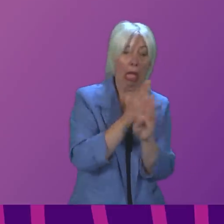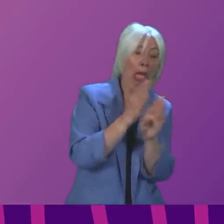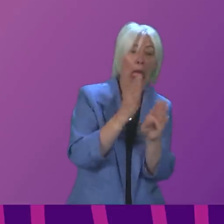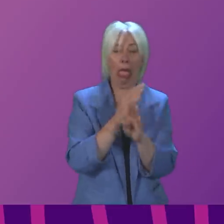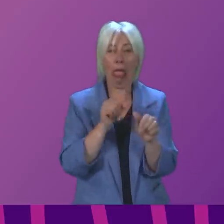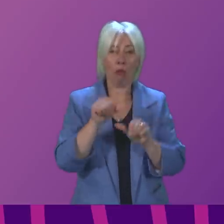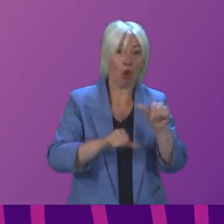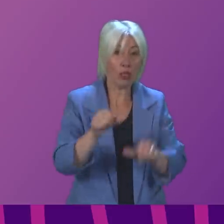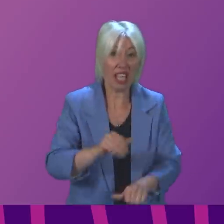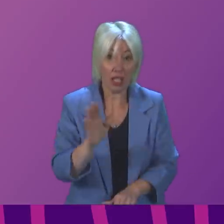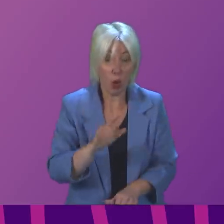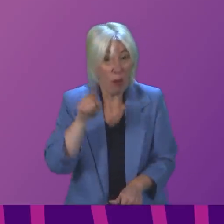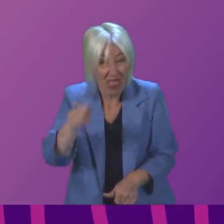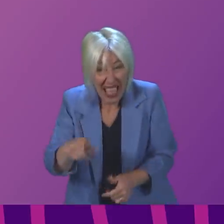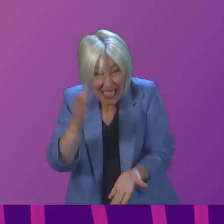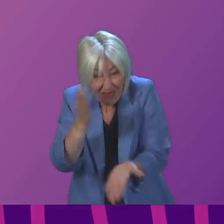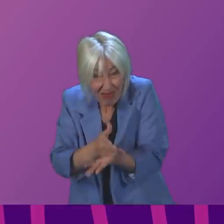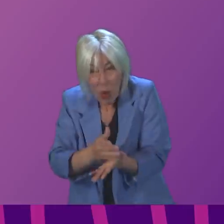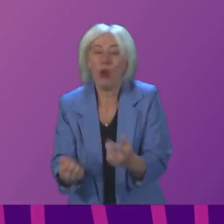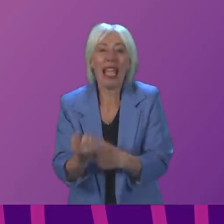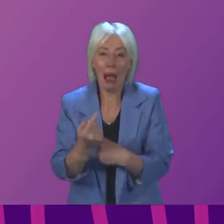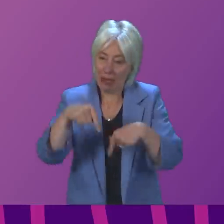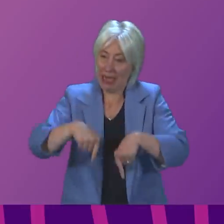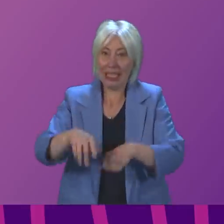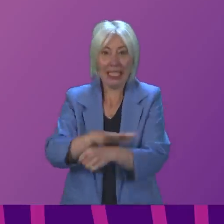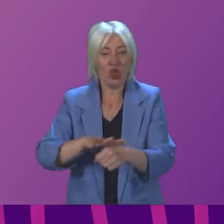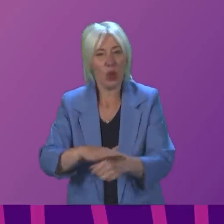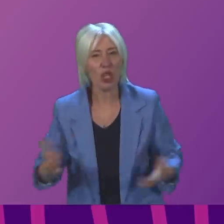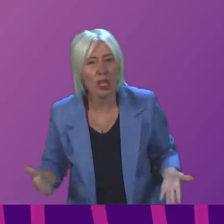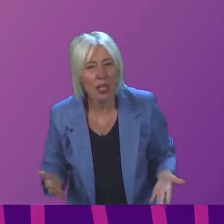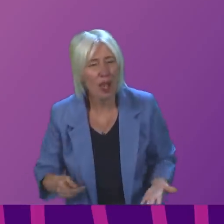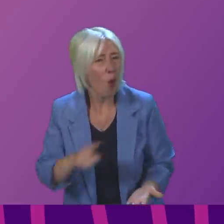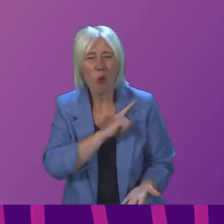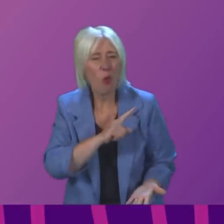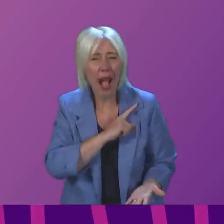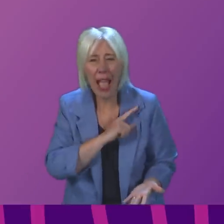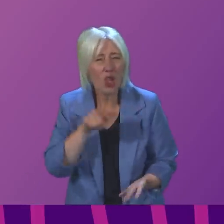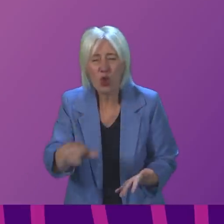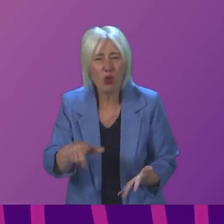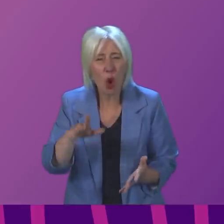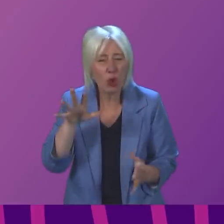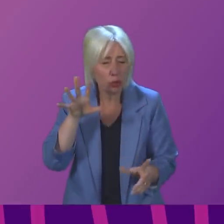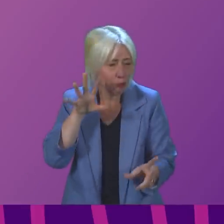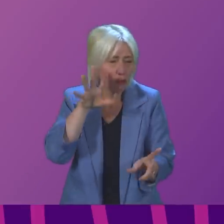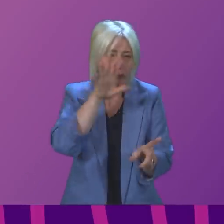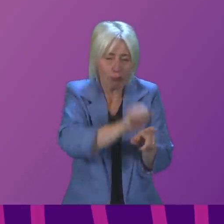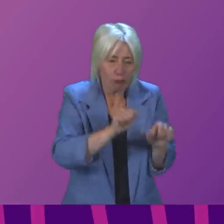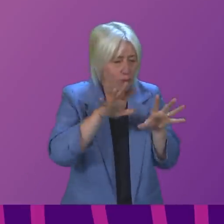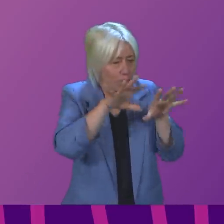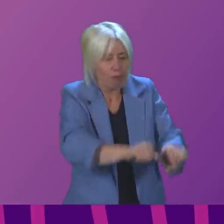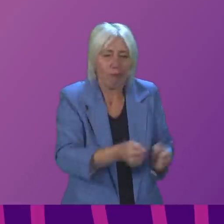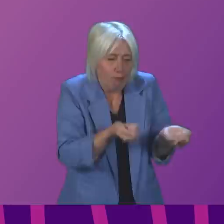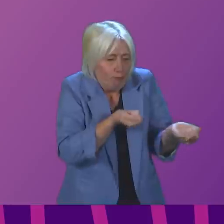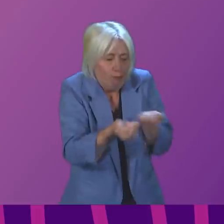process. And that's exactly, again, what is happening in this case. Why are you not getting a grip off this health board